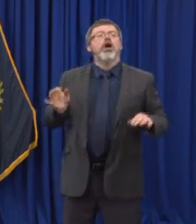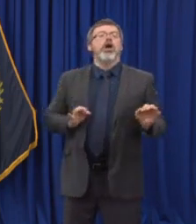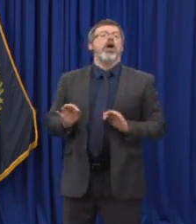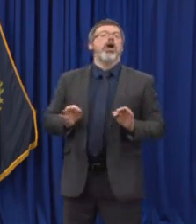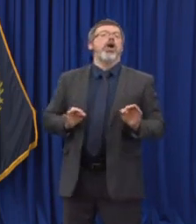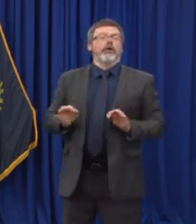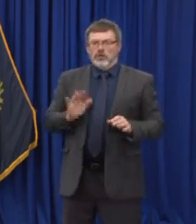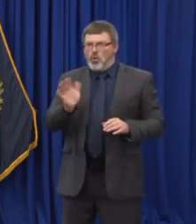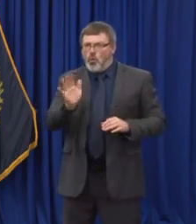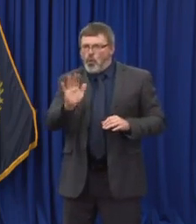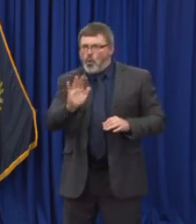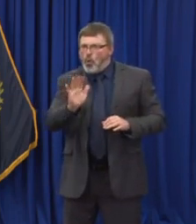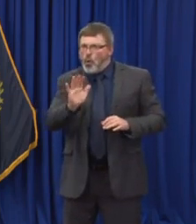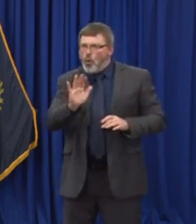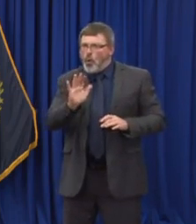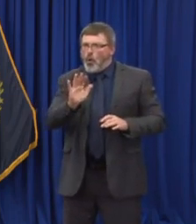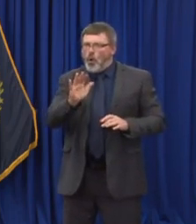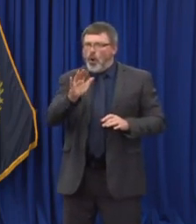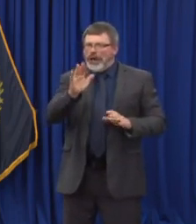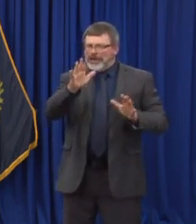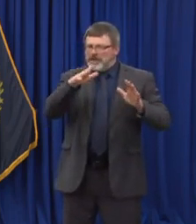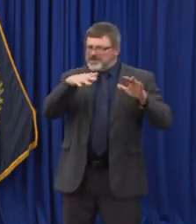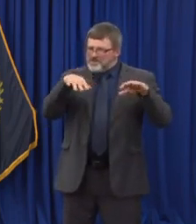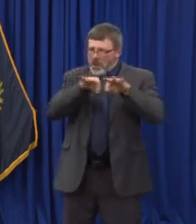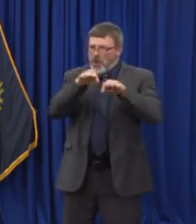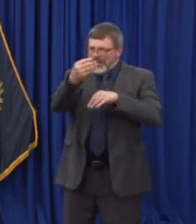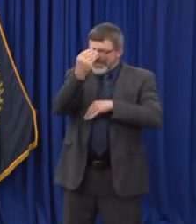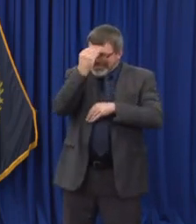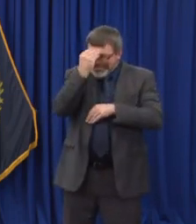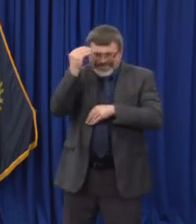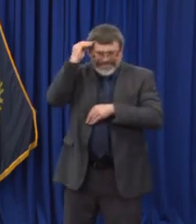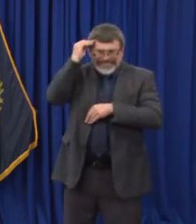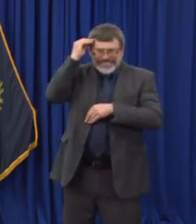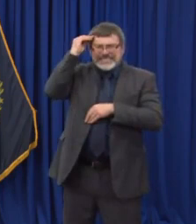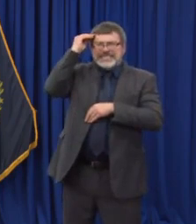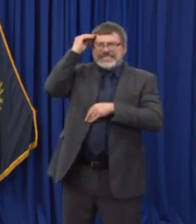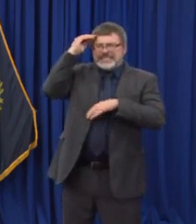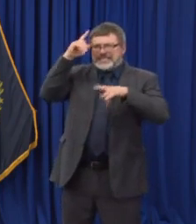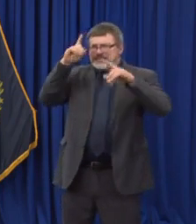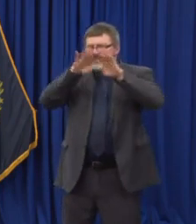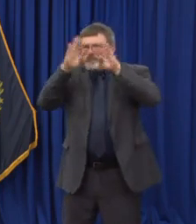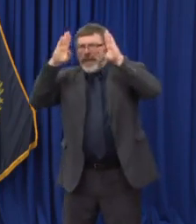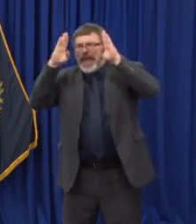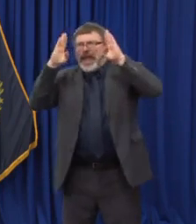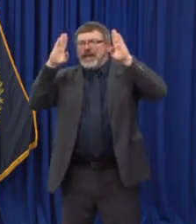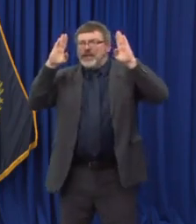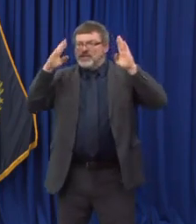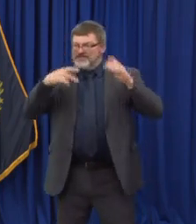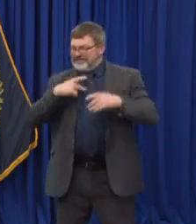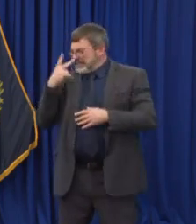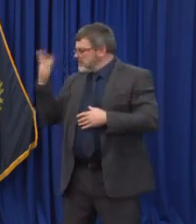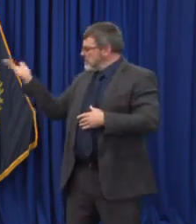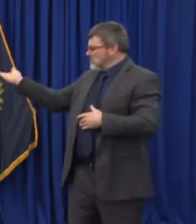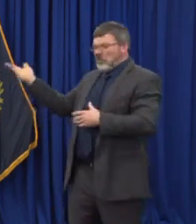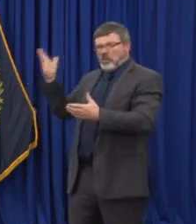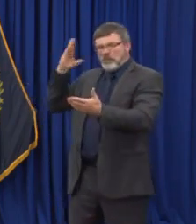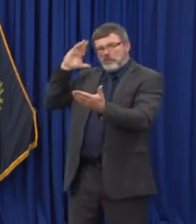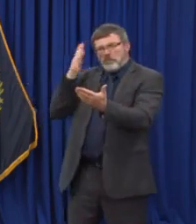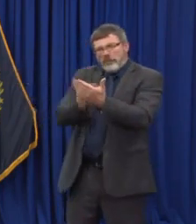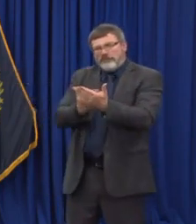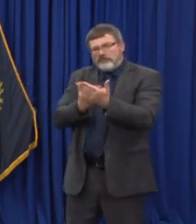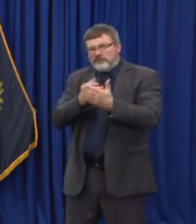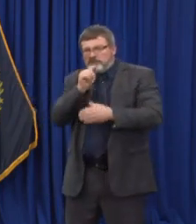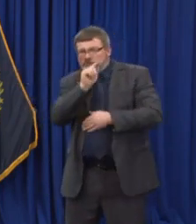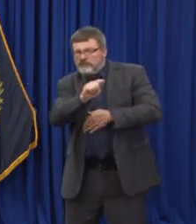types of social gatherings and because they have been identified as close contacts in a number of our investigations. You know we can't